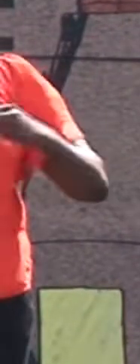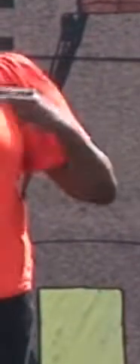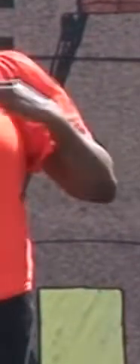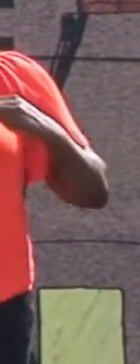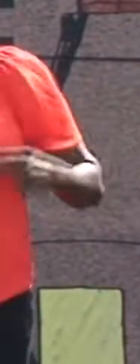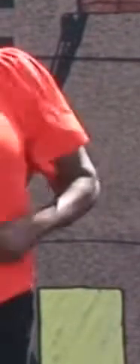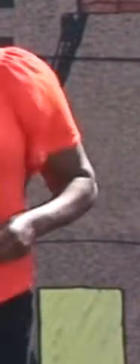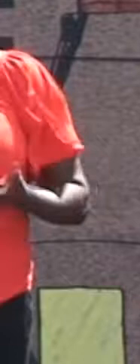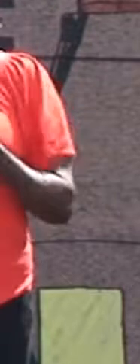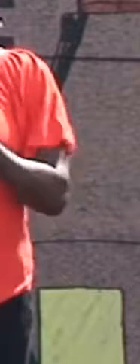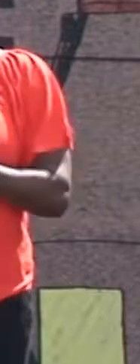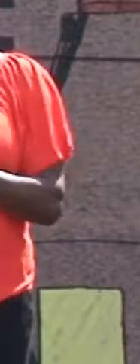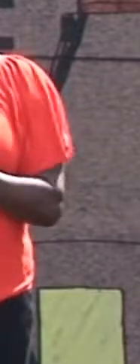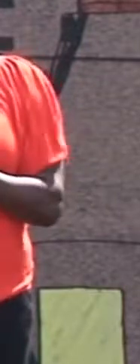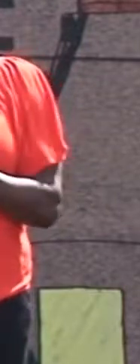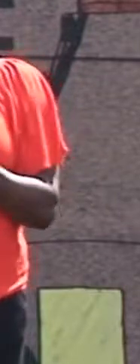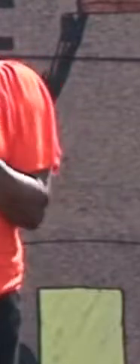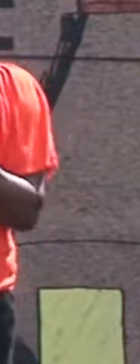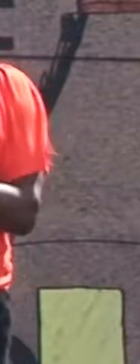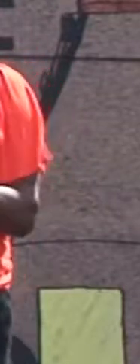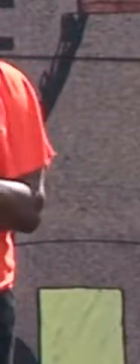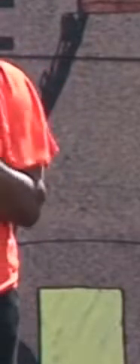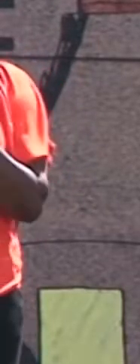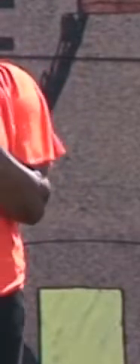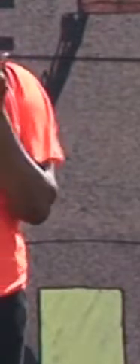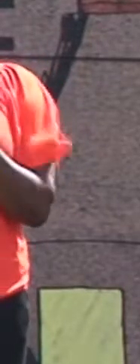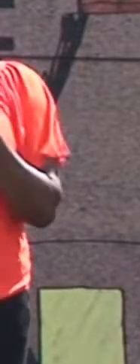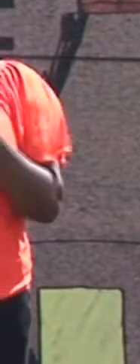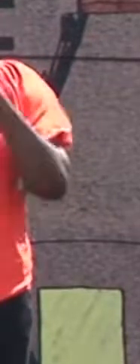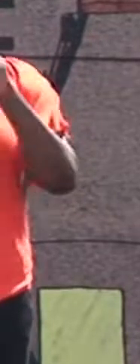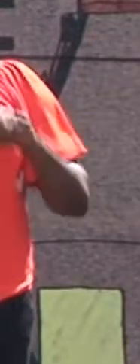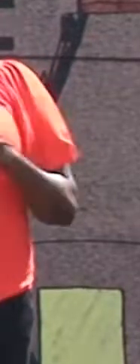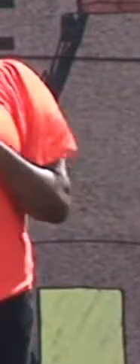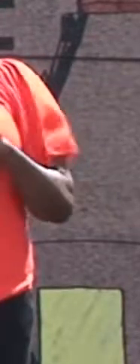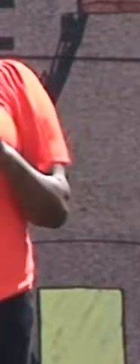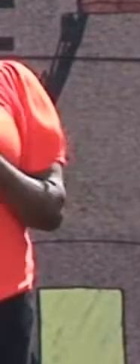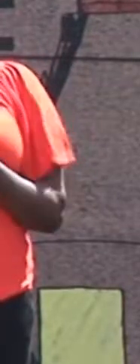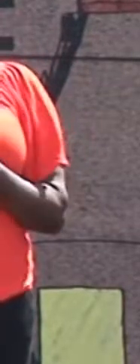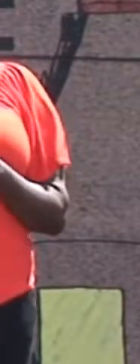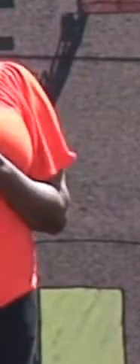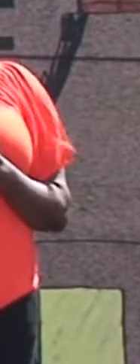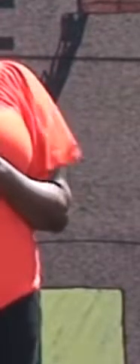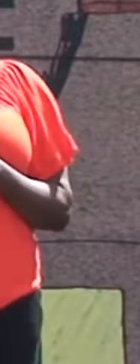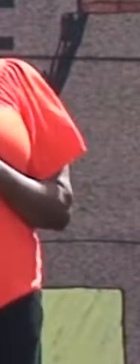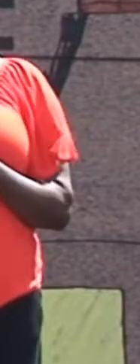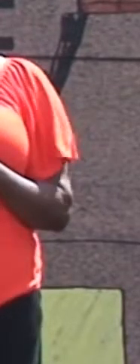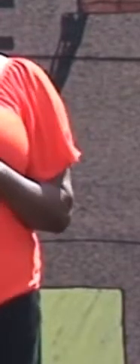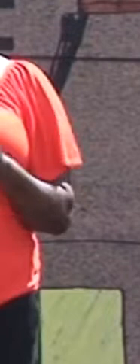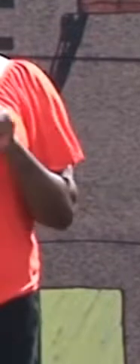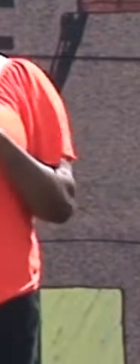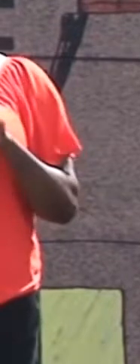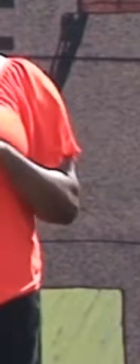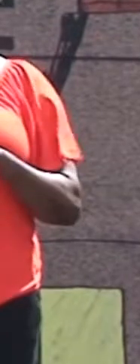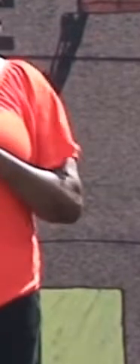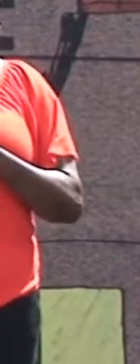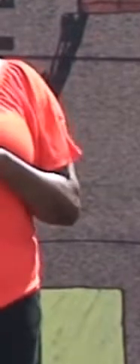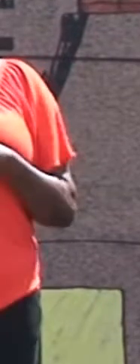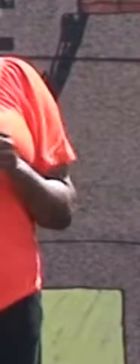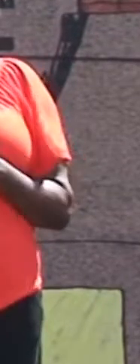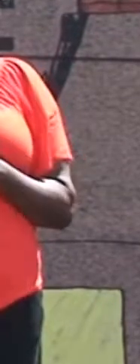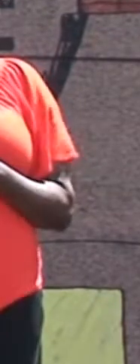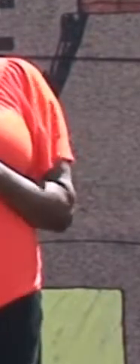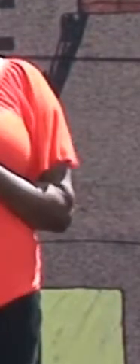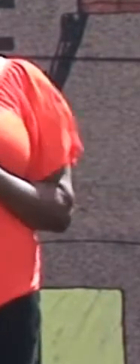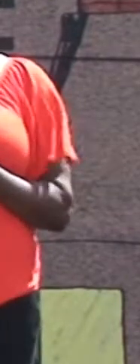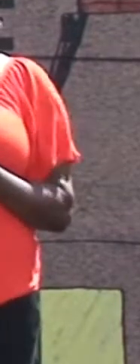Campaign Triangle, Indivisible Triangle Daily Call to Action, League of Women